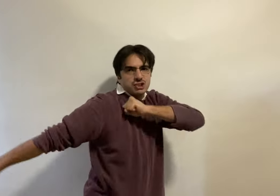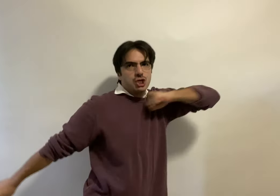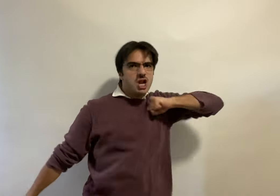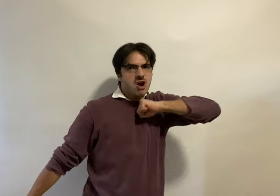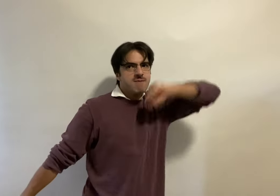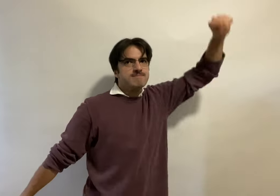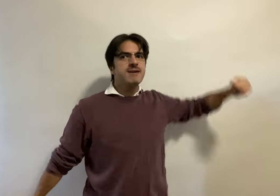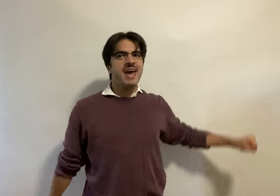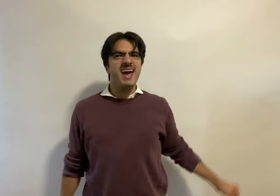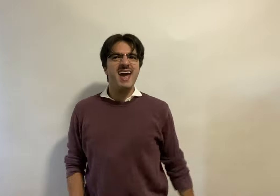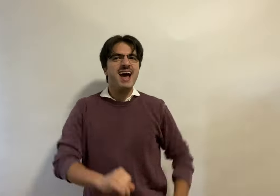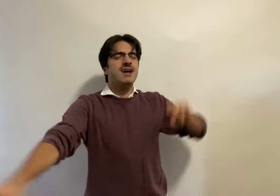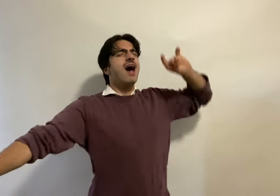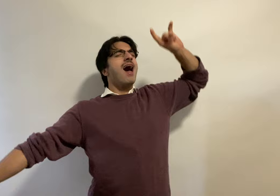Bachelor man, oh!